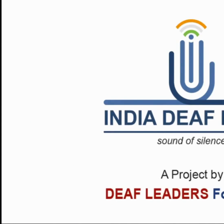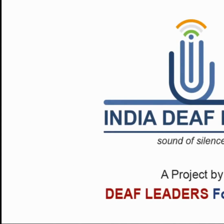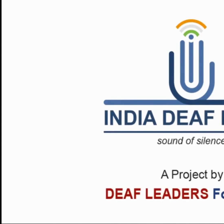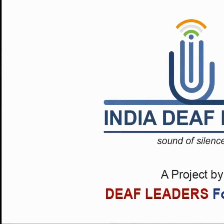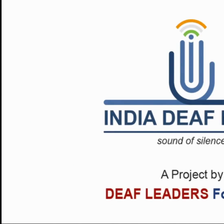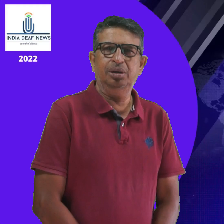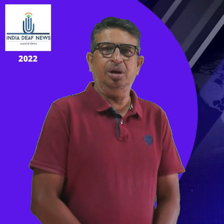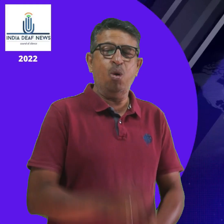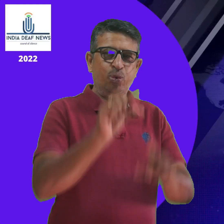Thank